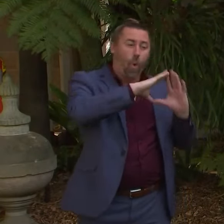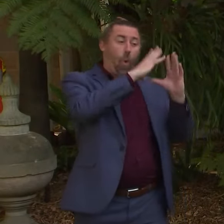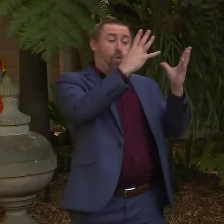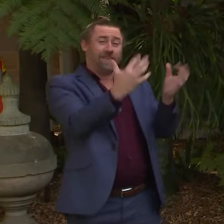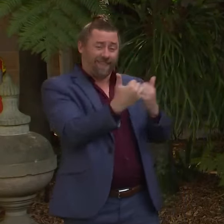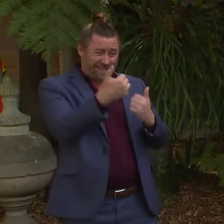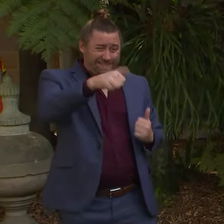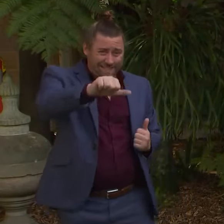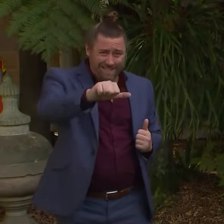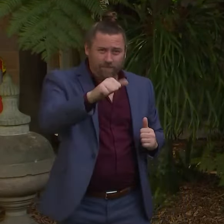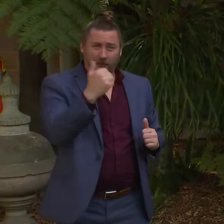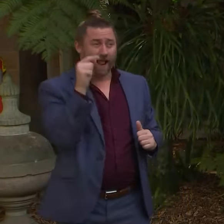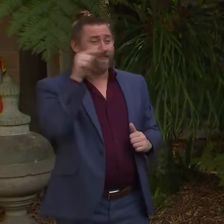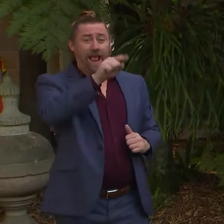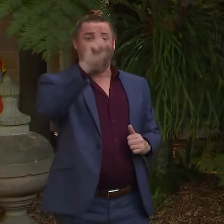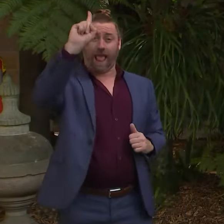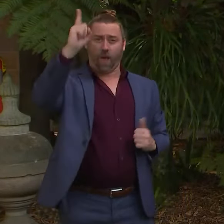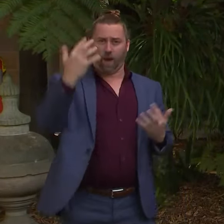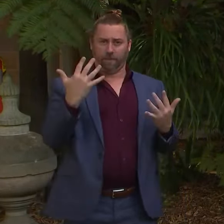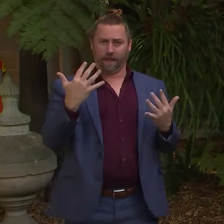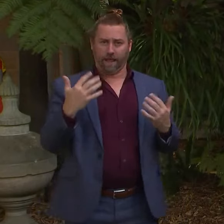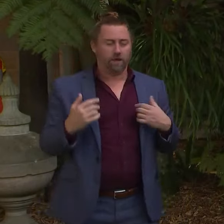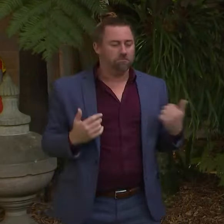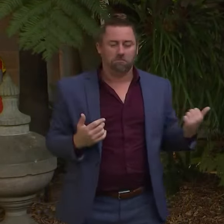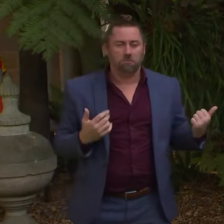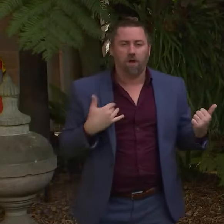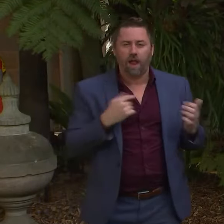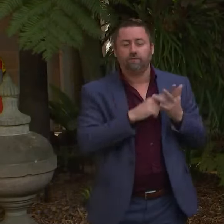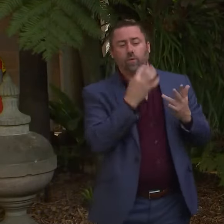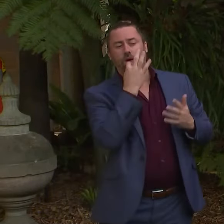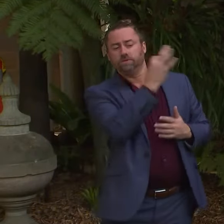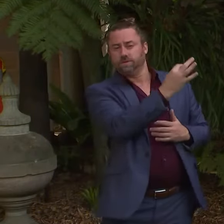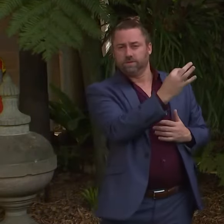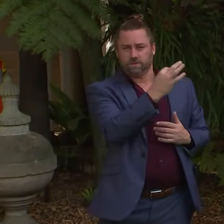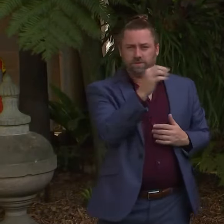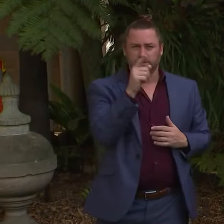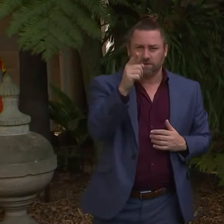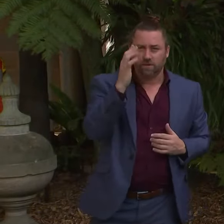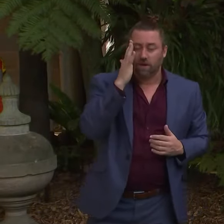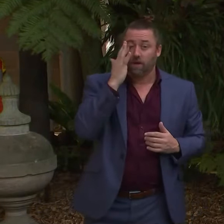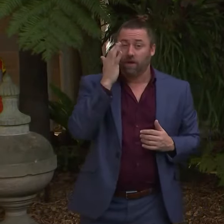yeah. Uh, again, I would have to get that figure for you. don't have that figure today.